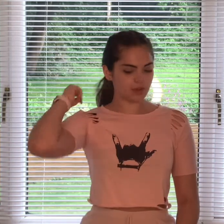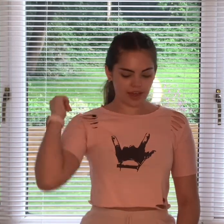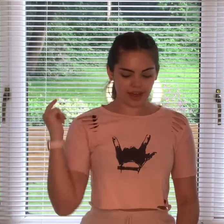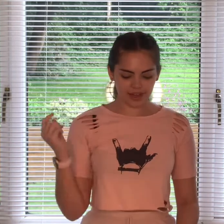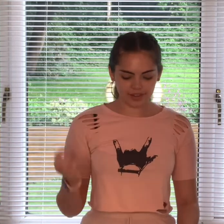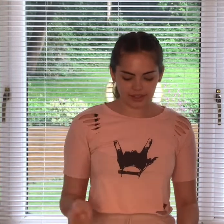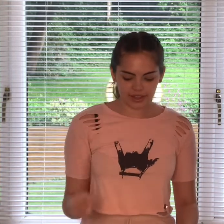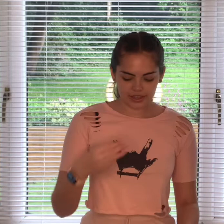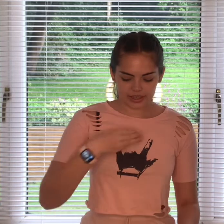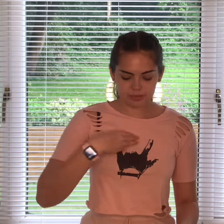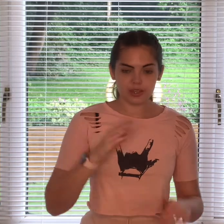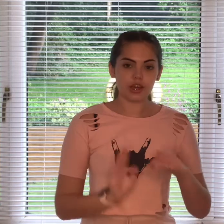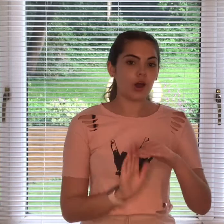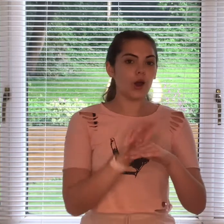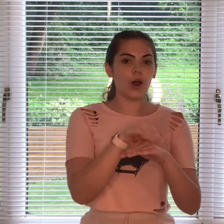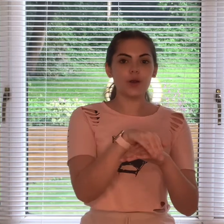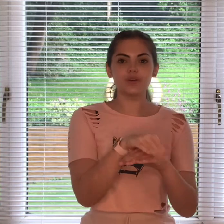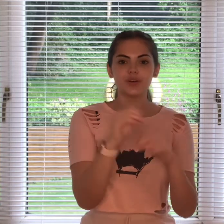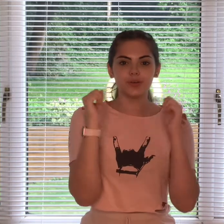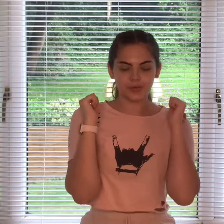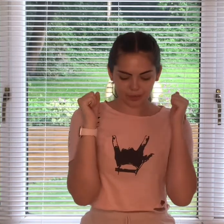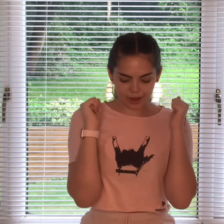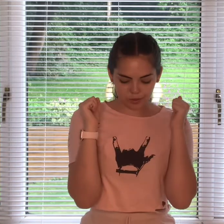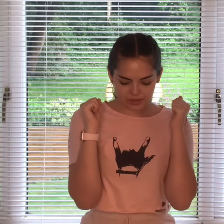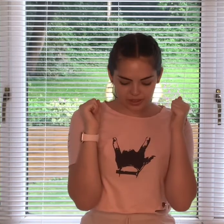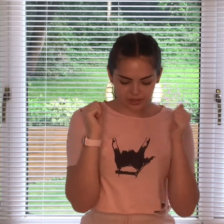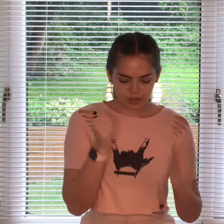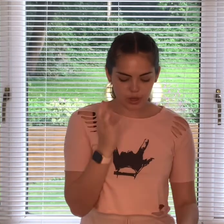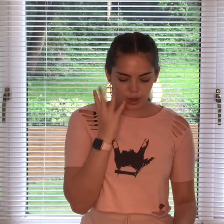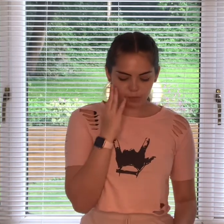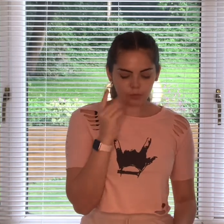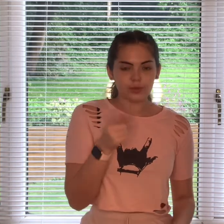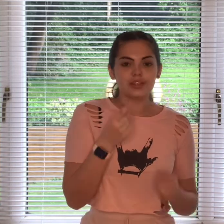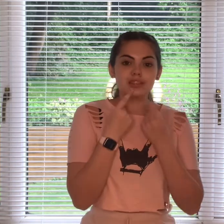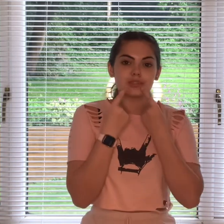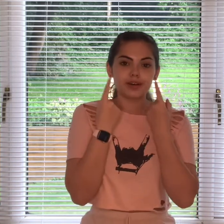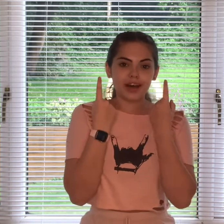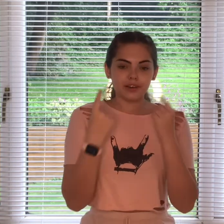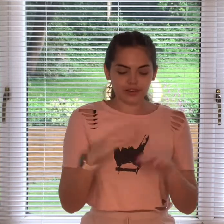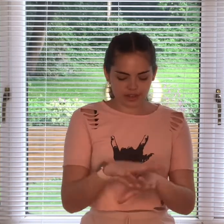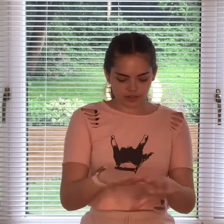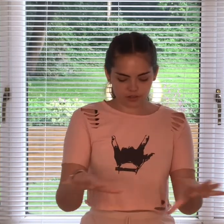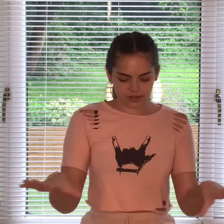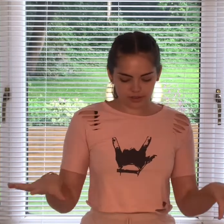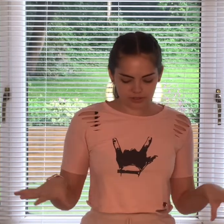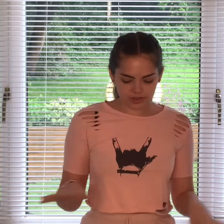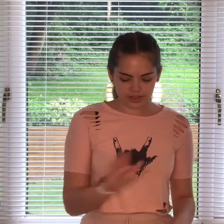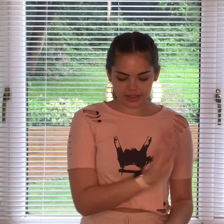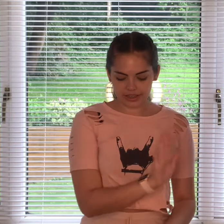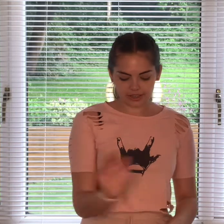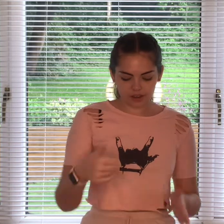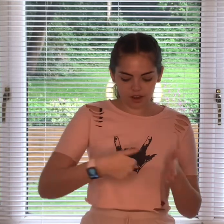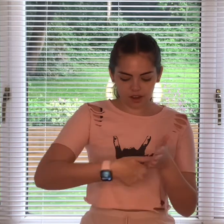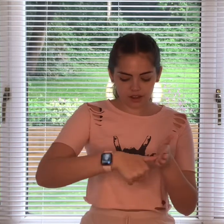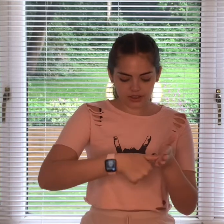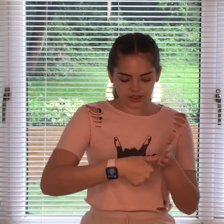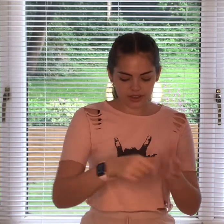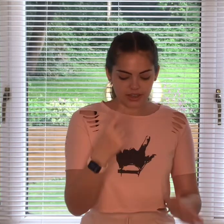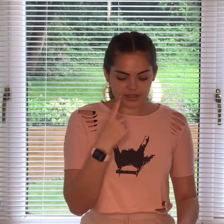hair gets me over wound but when you smile at the ground it ain't hard to